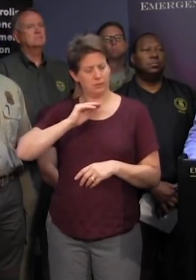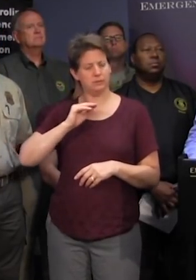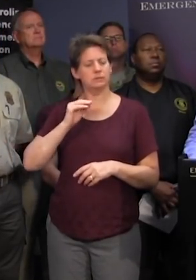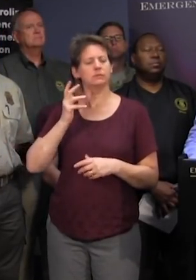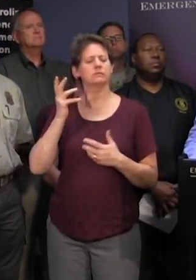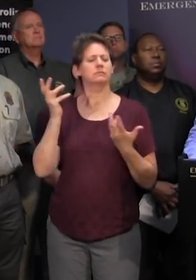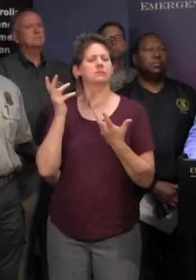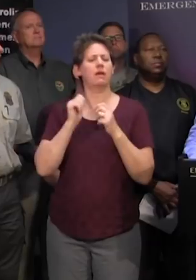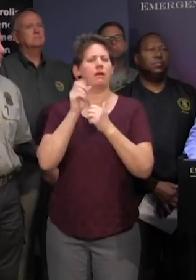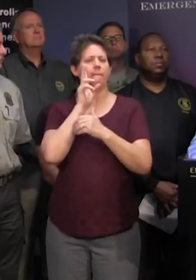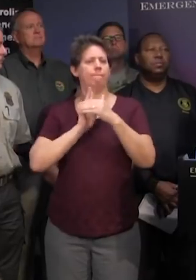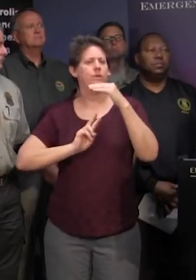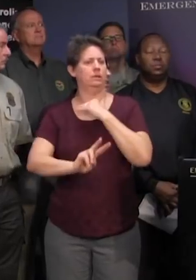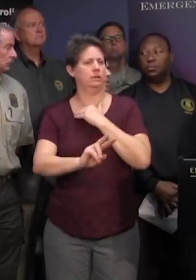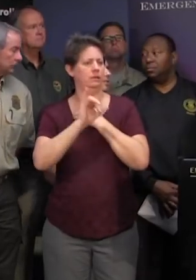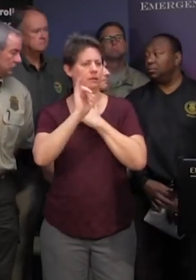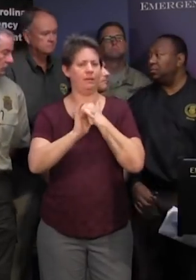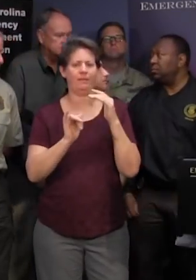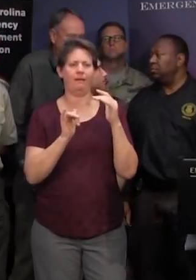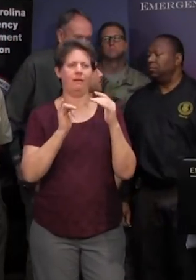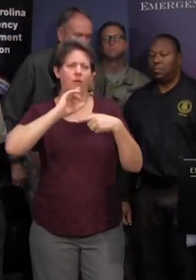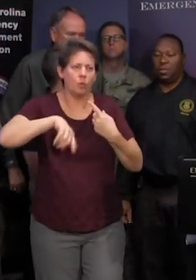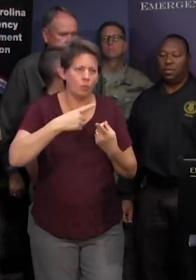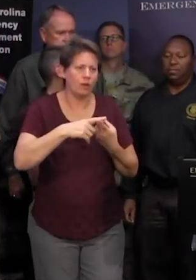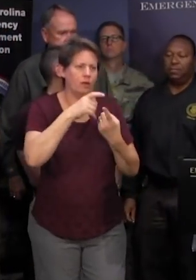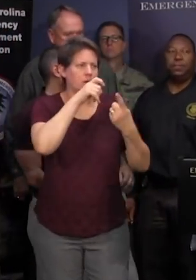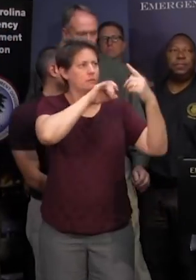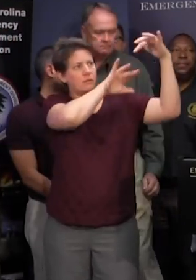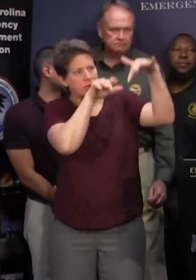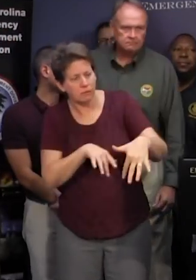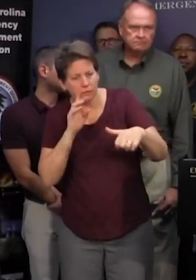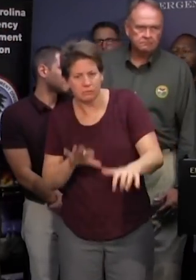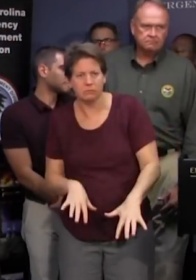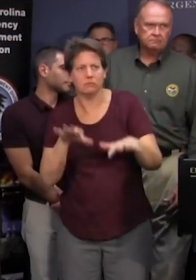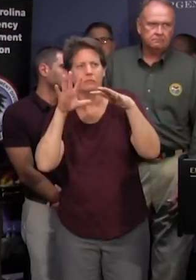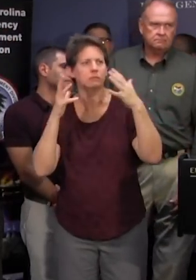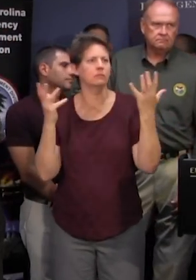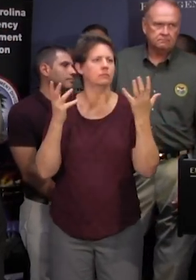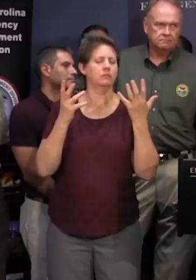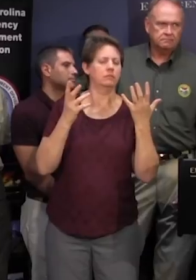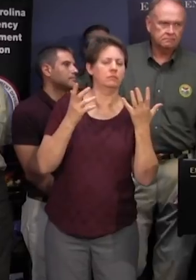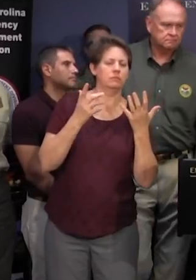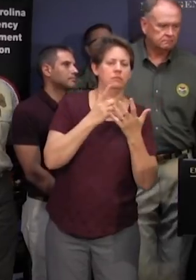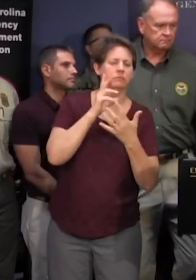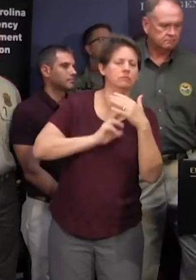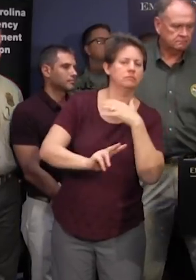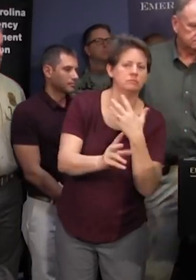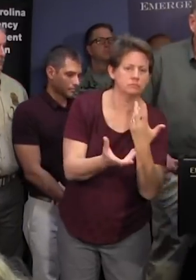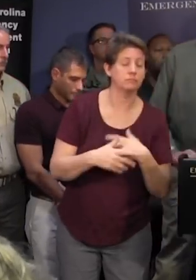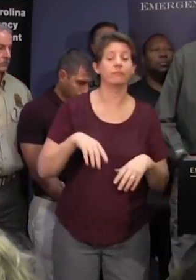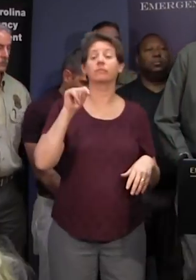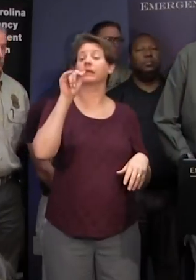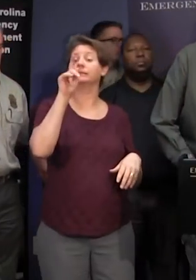overflowing especially with what's coming down from north carolina added on to what's falling thank you colonel